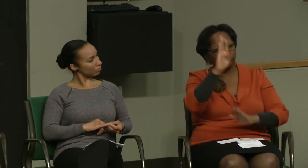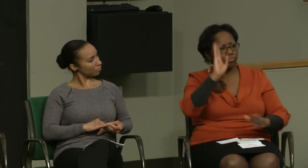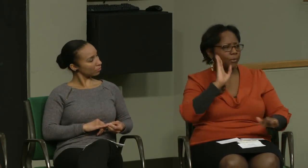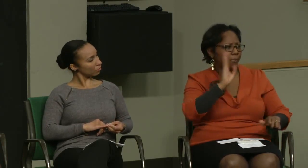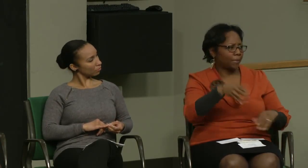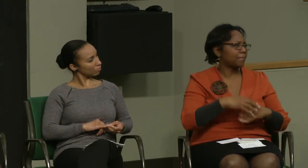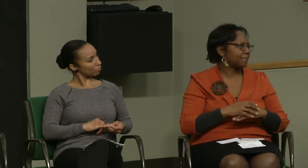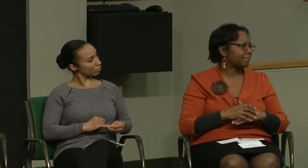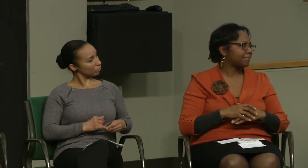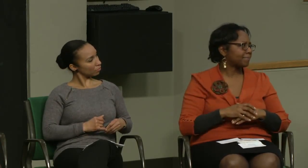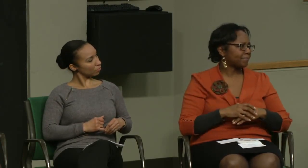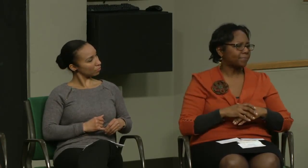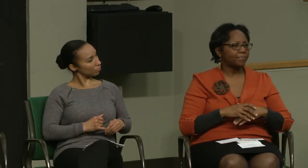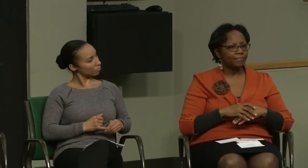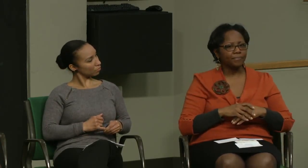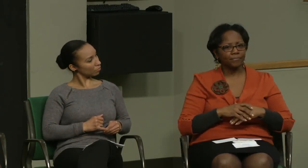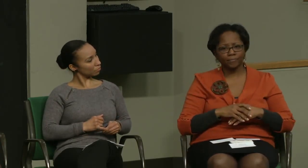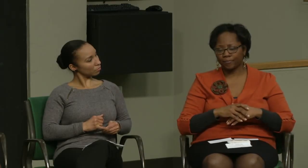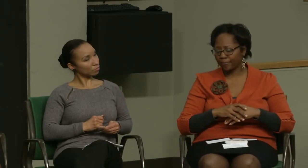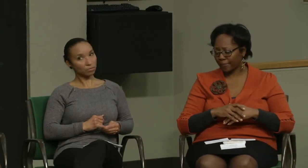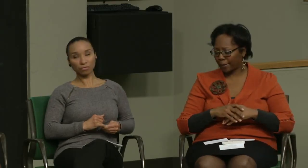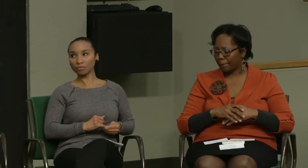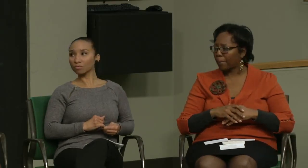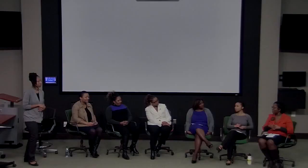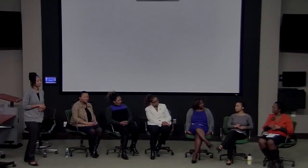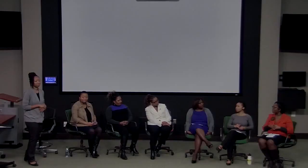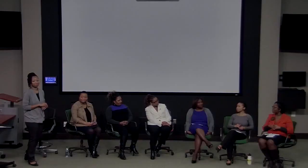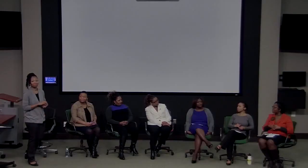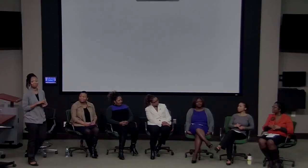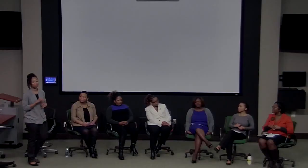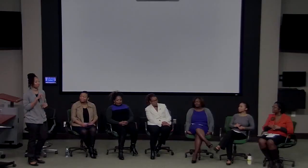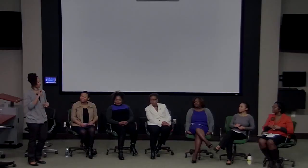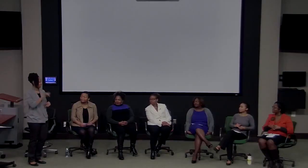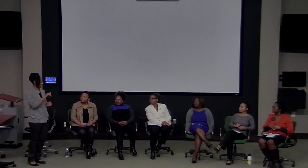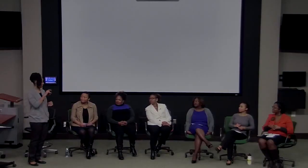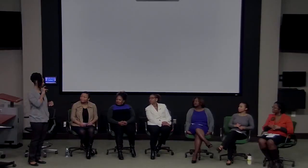all of these as you're developing your group. And if you do, you will be successful.